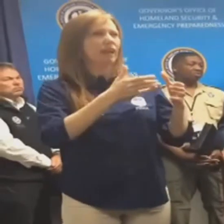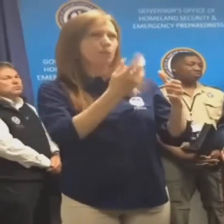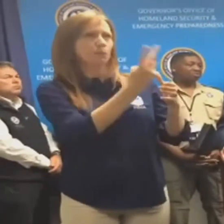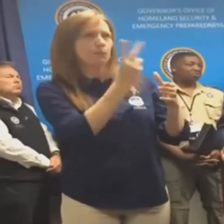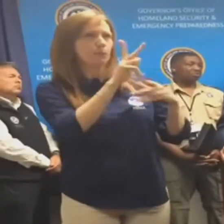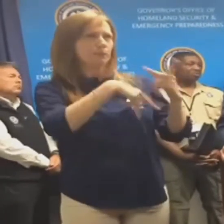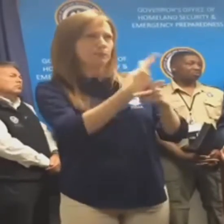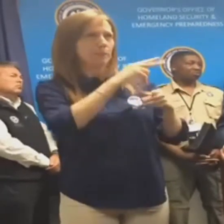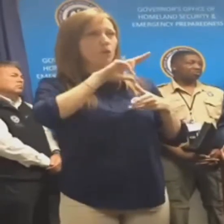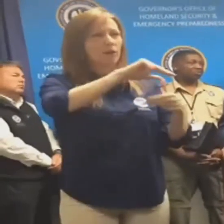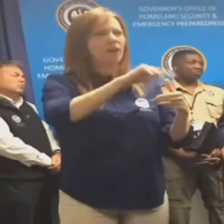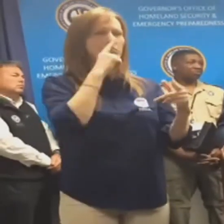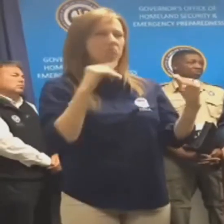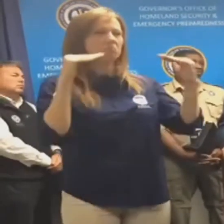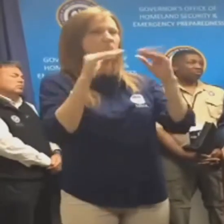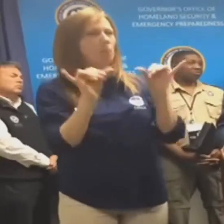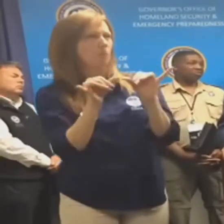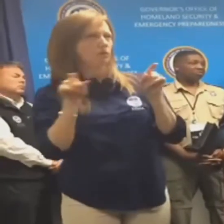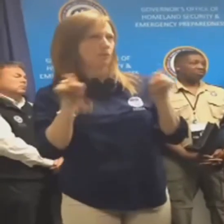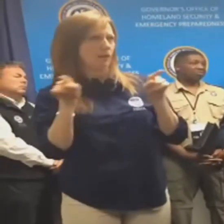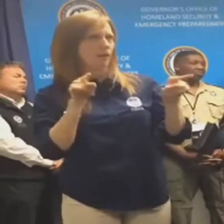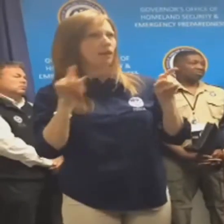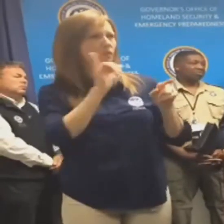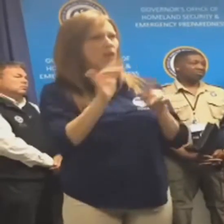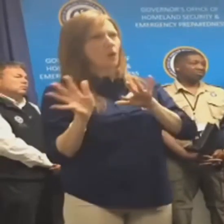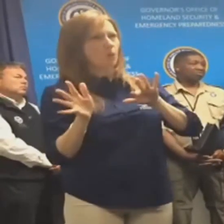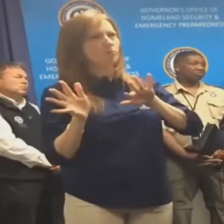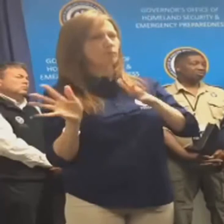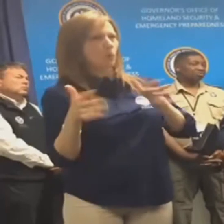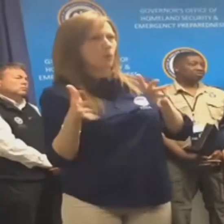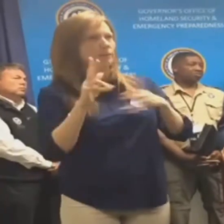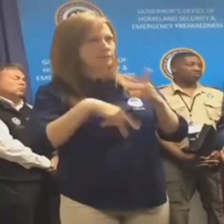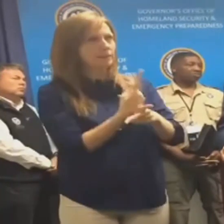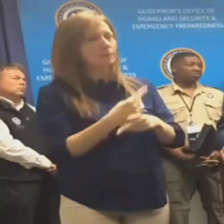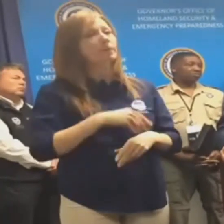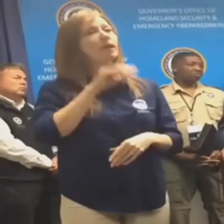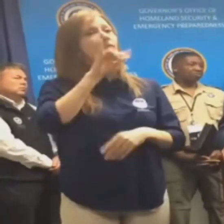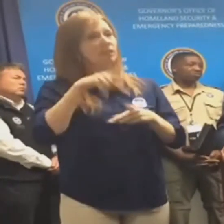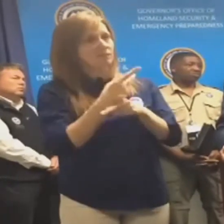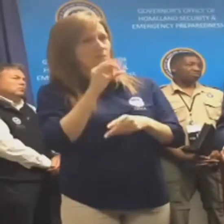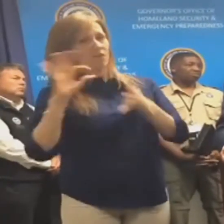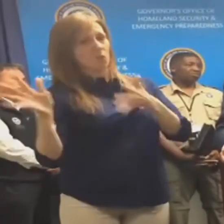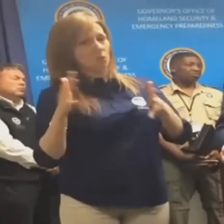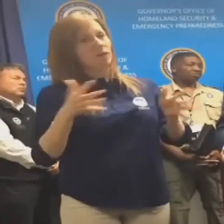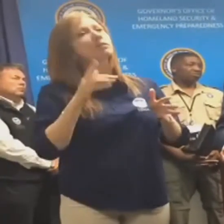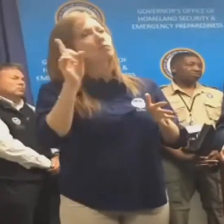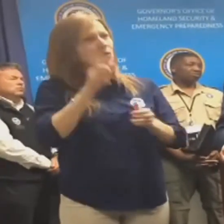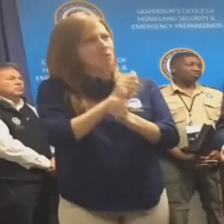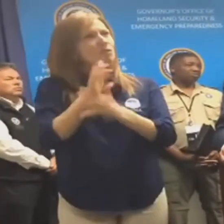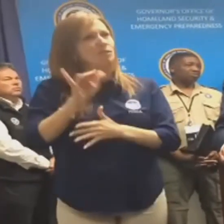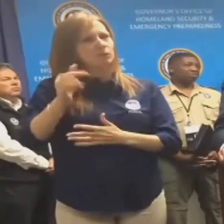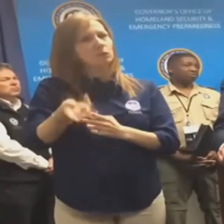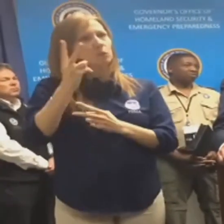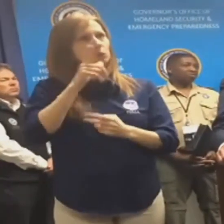And again, that's category two-type winds if you want to measure as if it were a hurricane. We